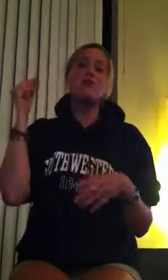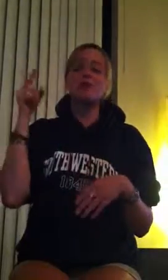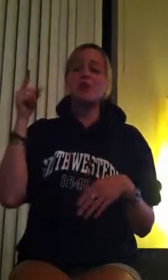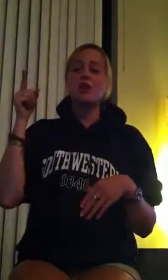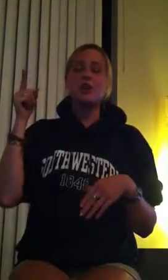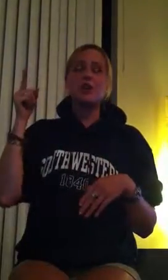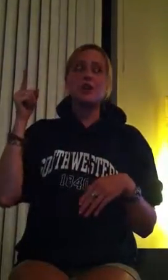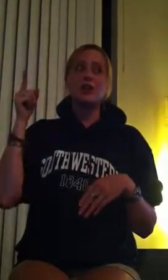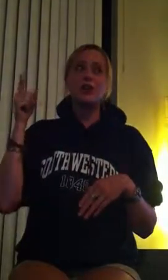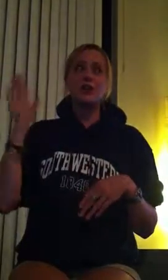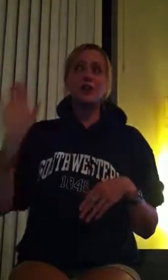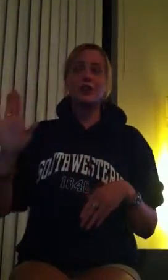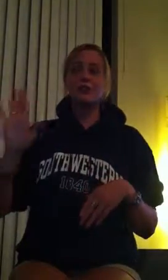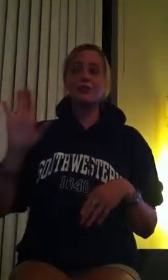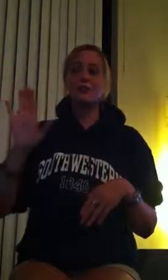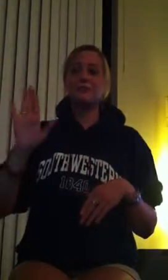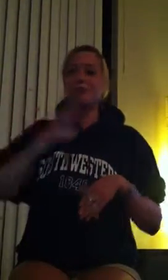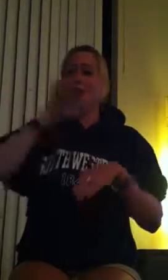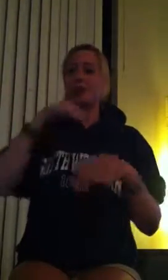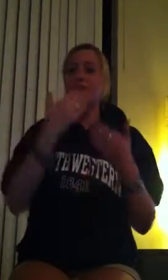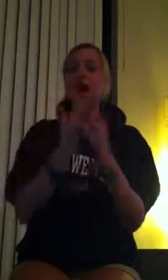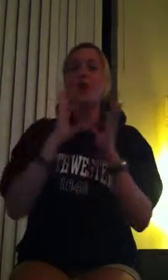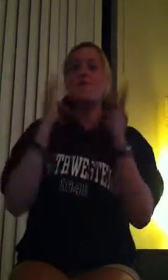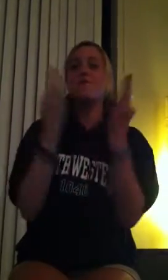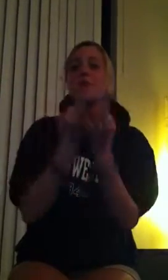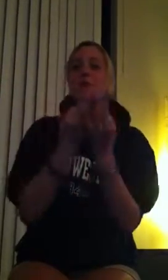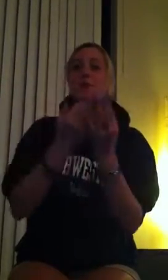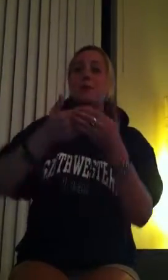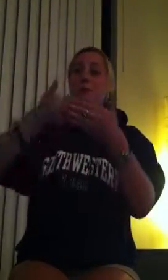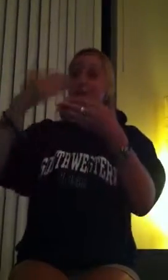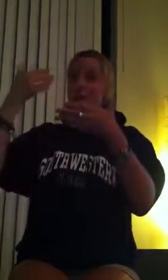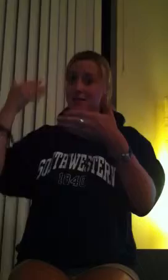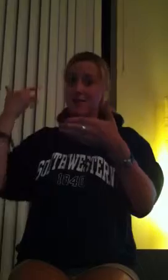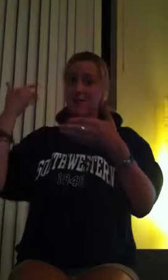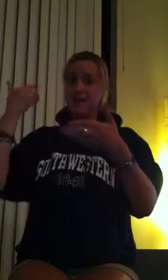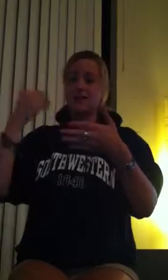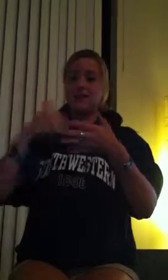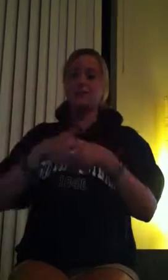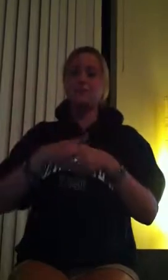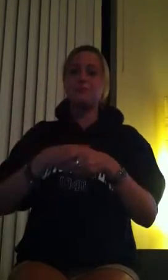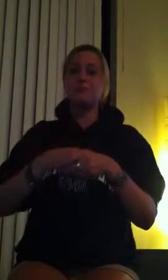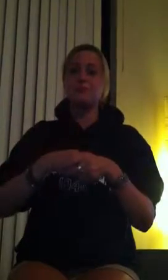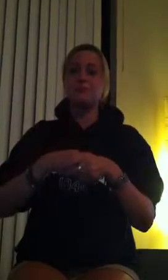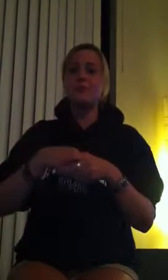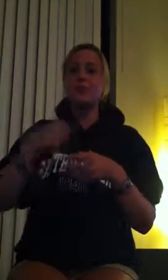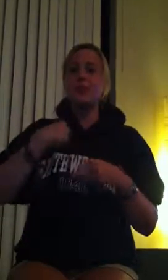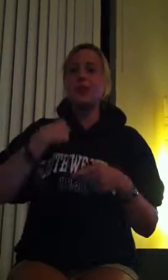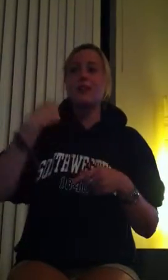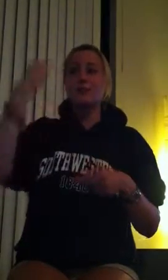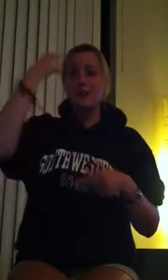I can still see her writing letters in beautiful Arabic